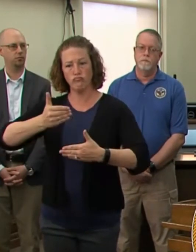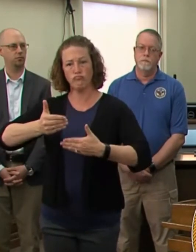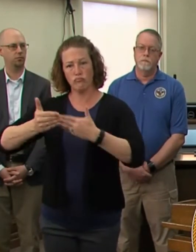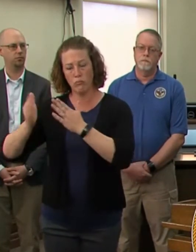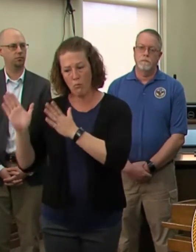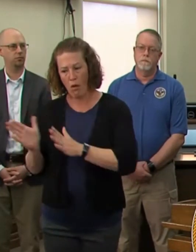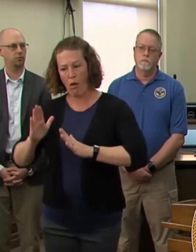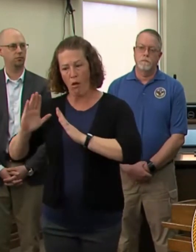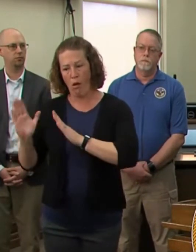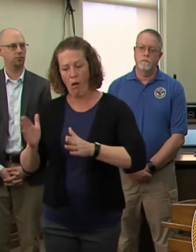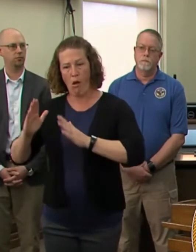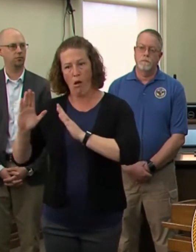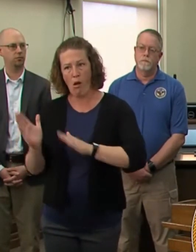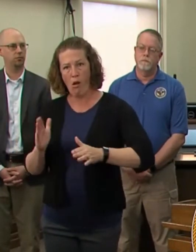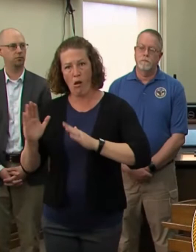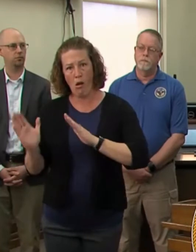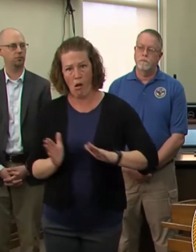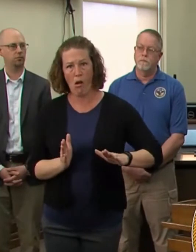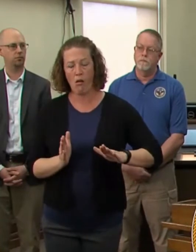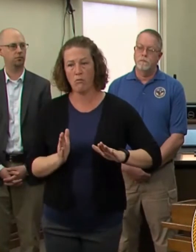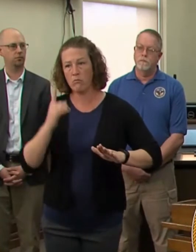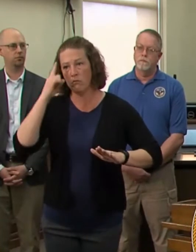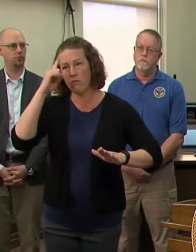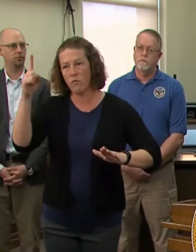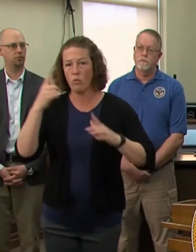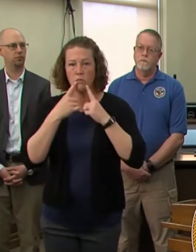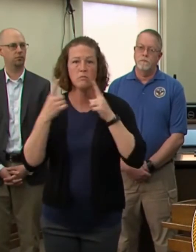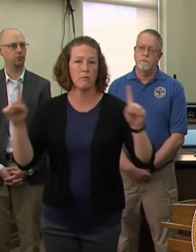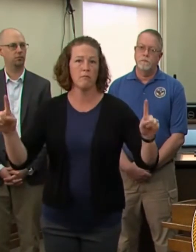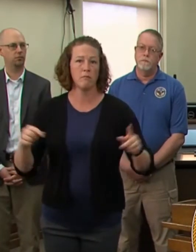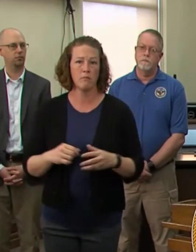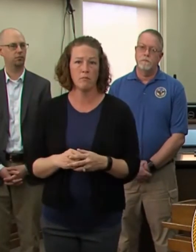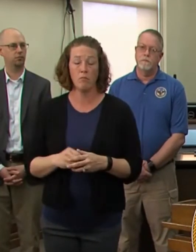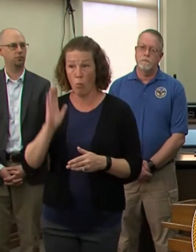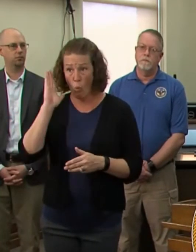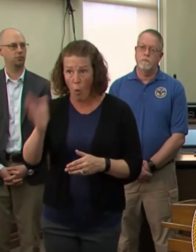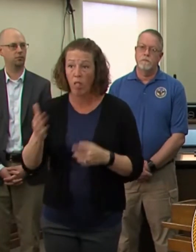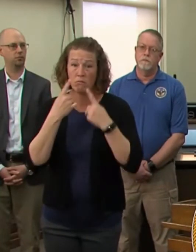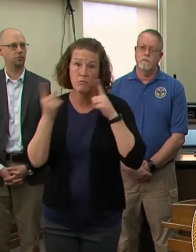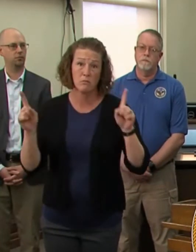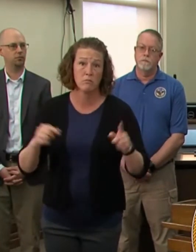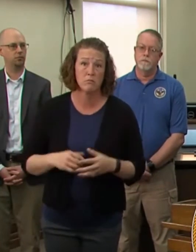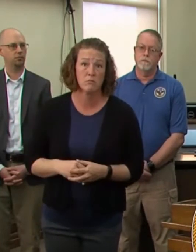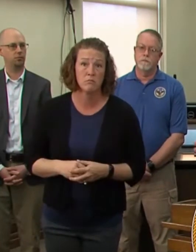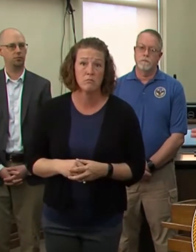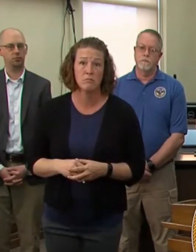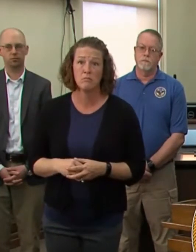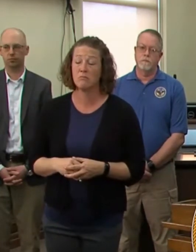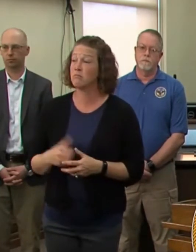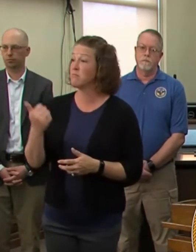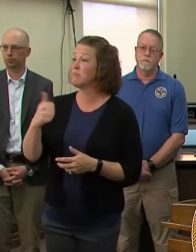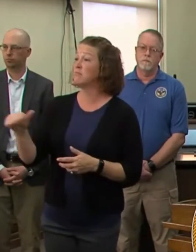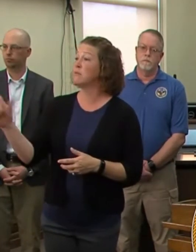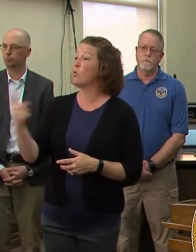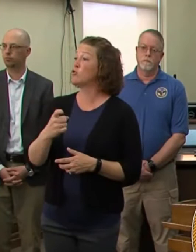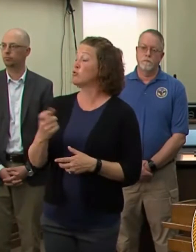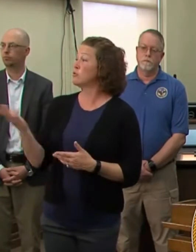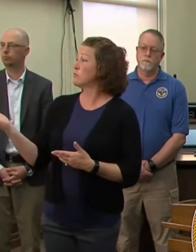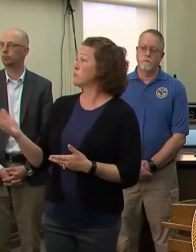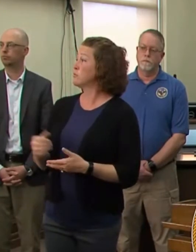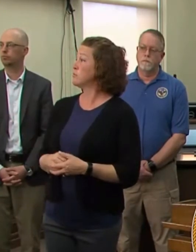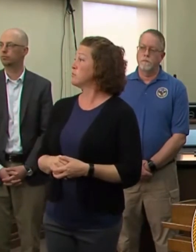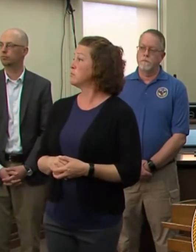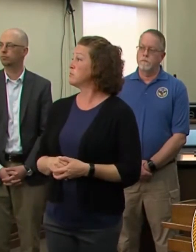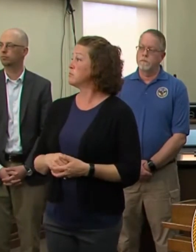organization to make sure that we can get through this together and we will. We will get through this. So, happy to take any questions from members of the press. Yes, sir.